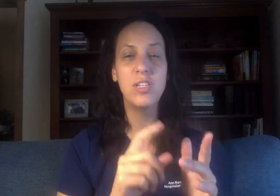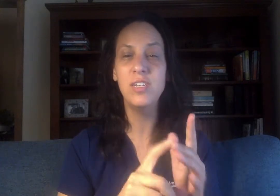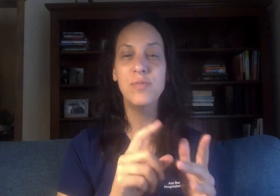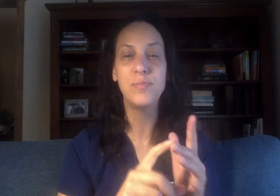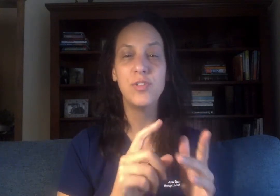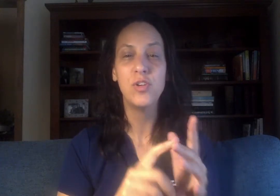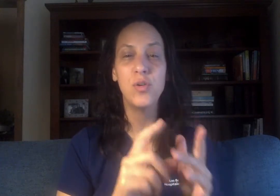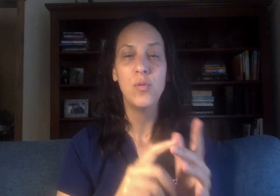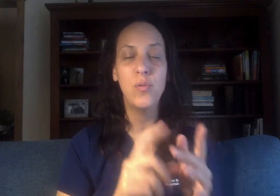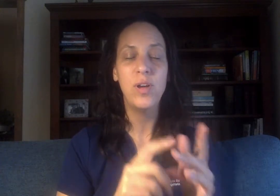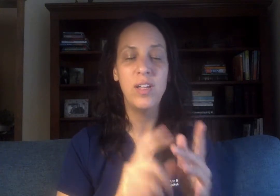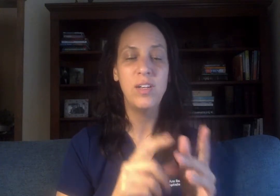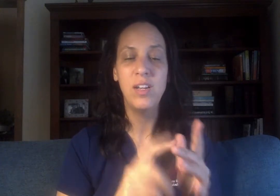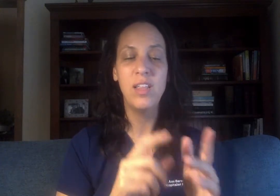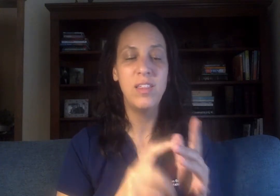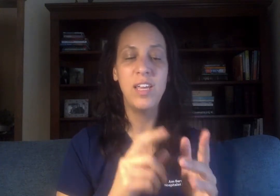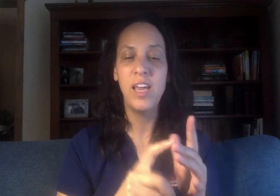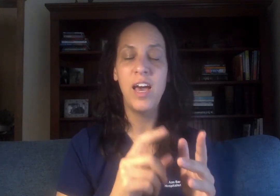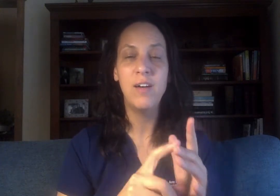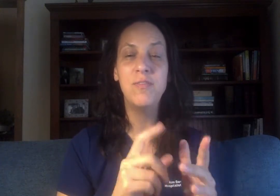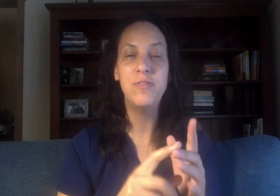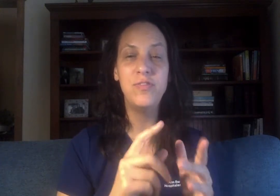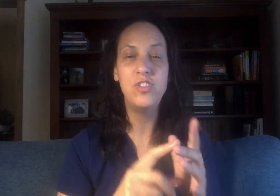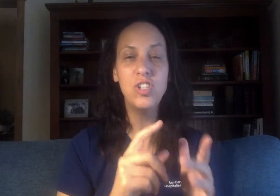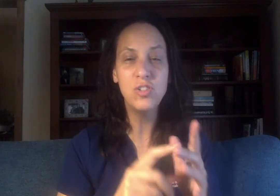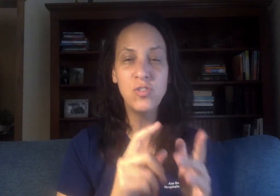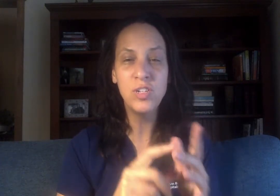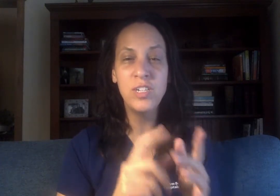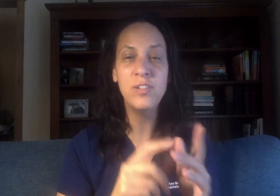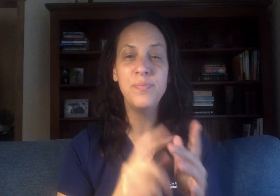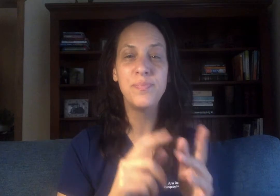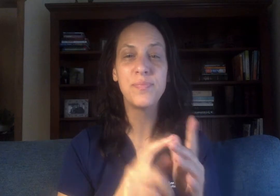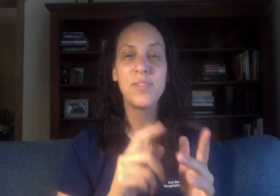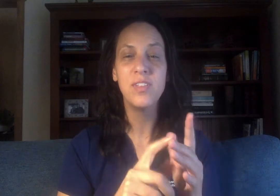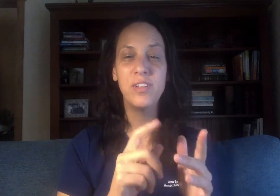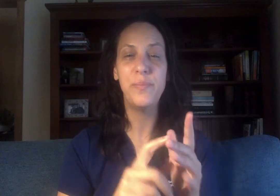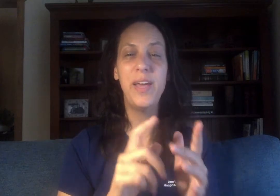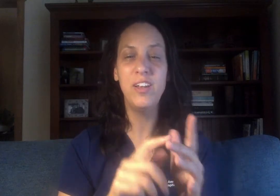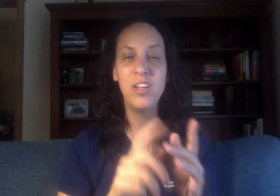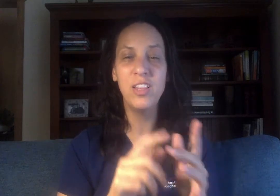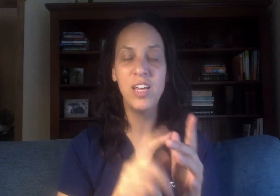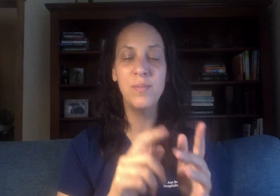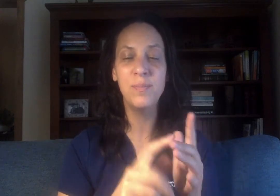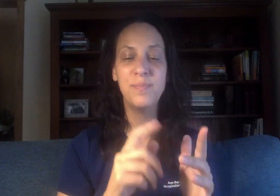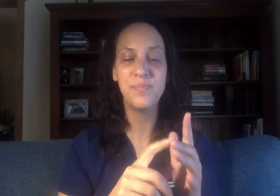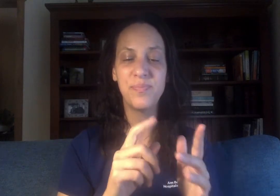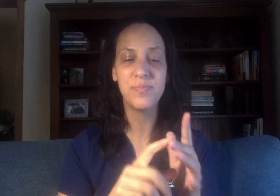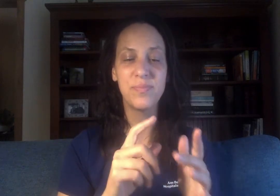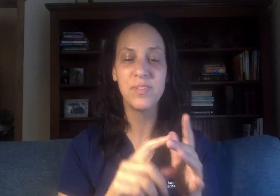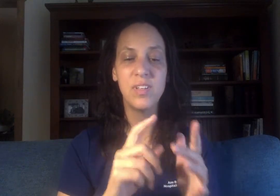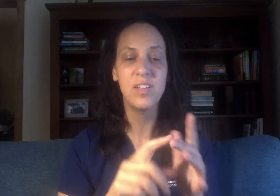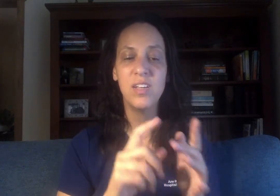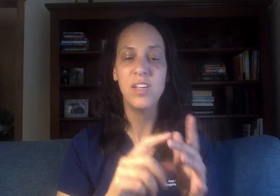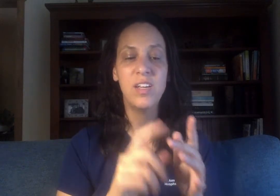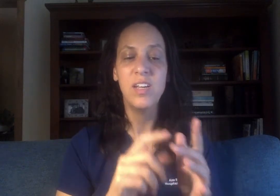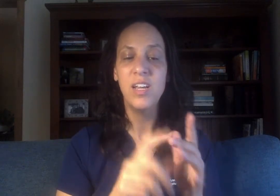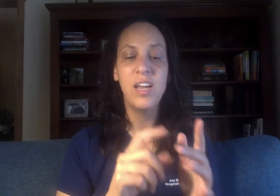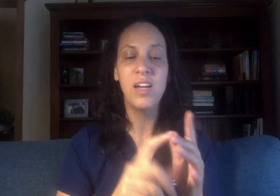when When they have children. When depend on them. Yeah.